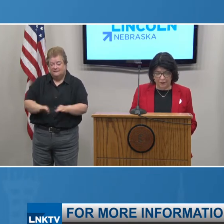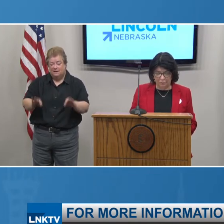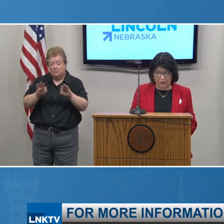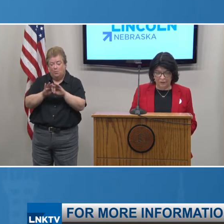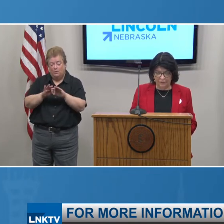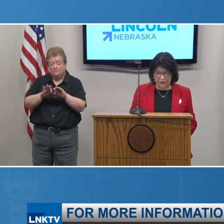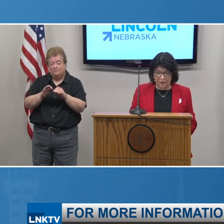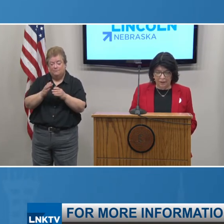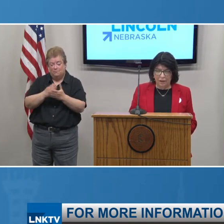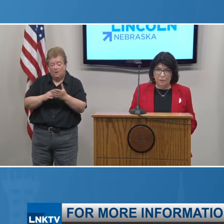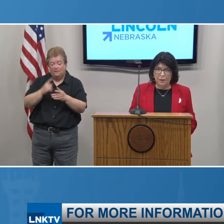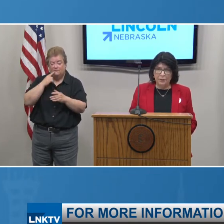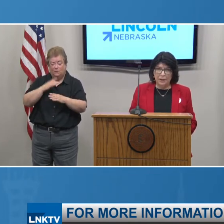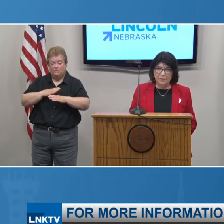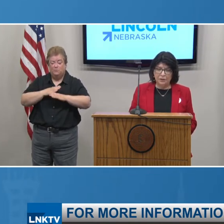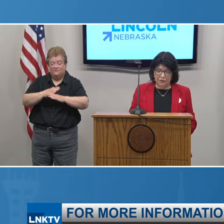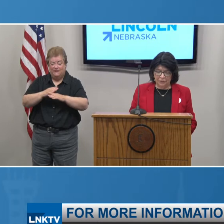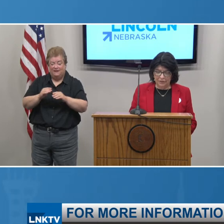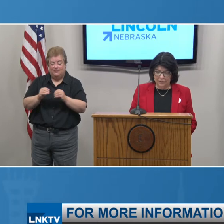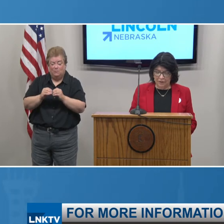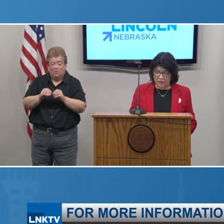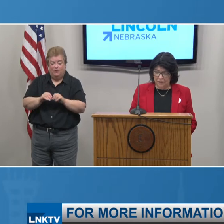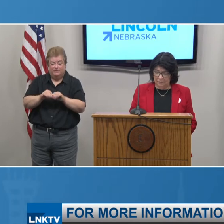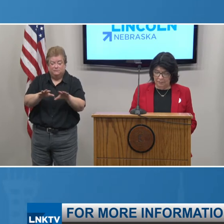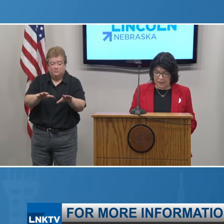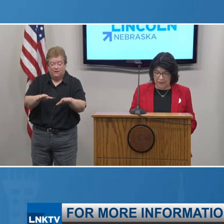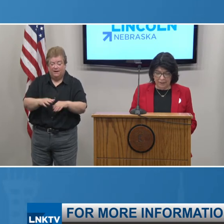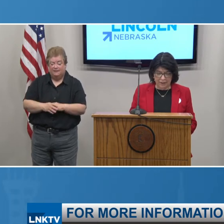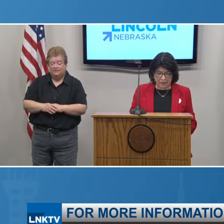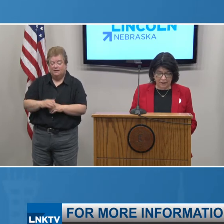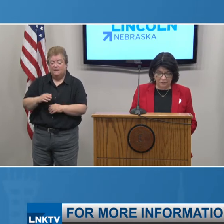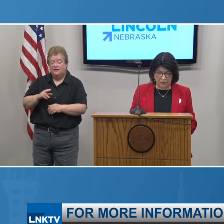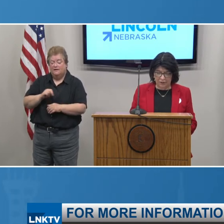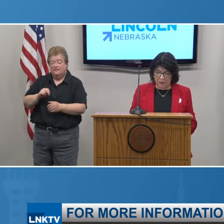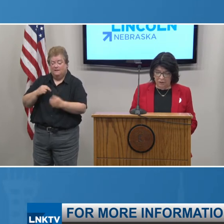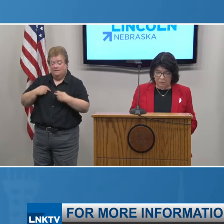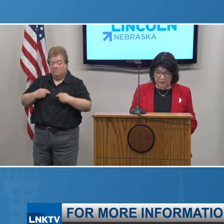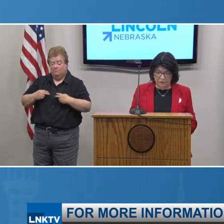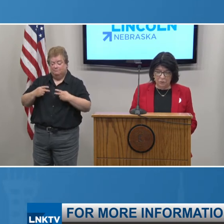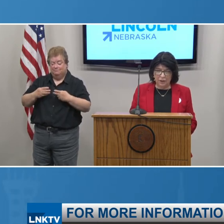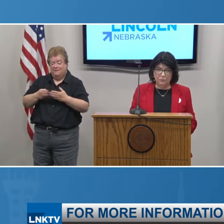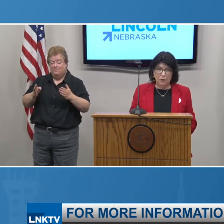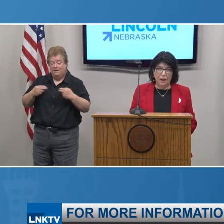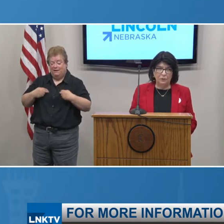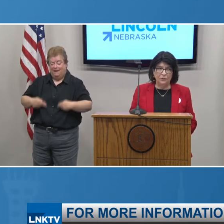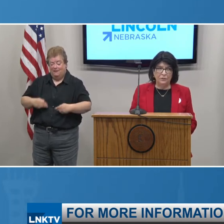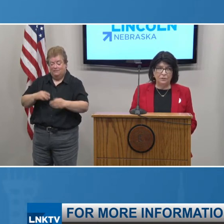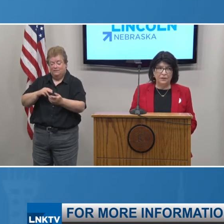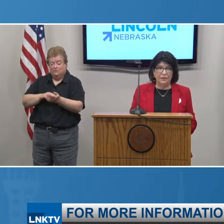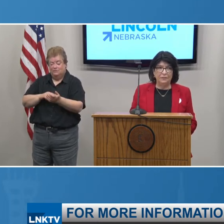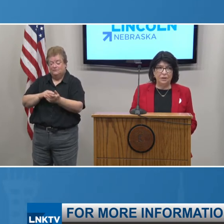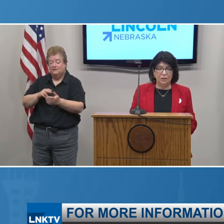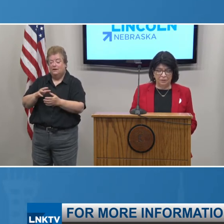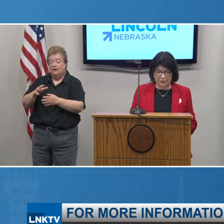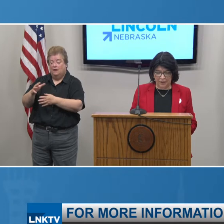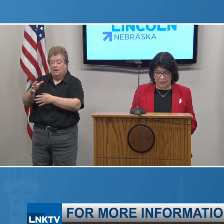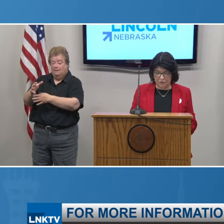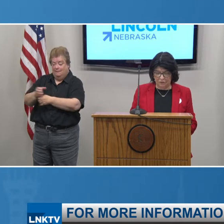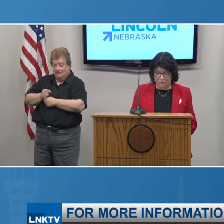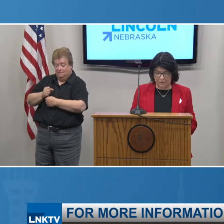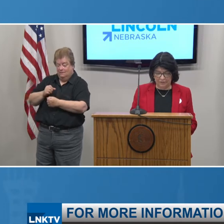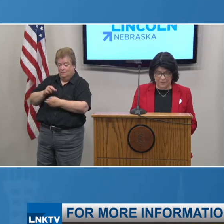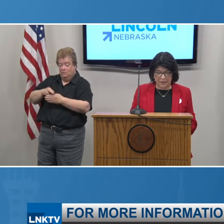spread and outbreaks. Our public health nurses are making contact within 24 hours of receiving